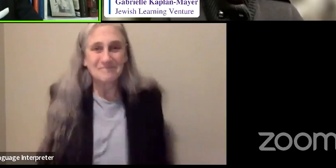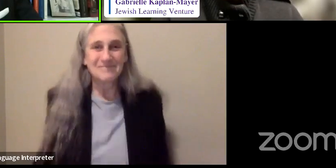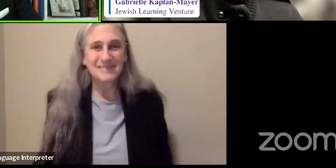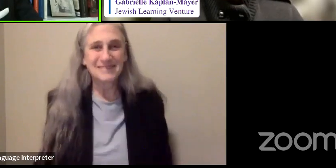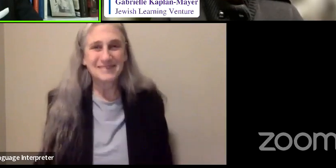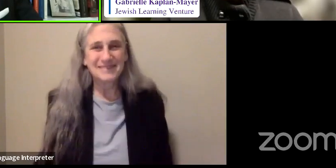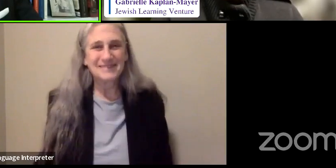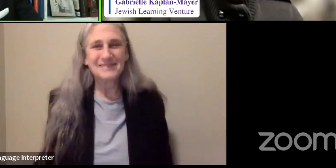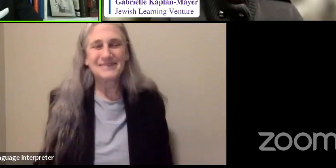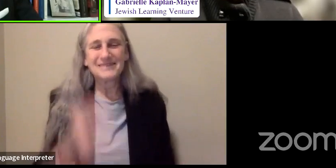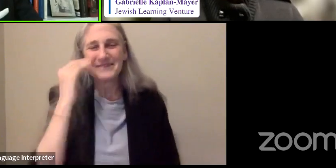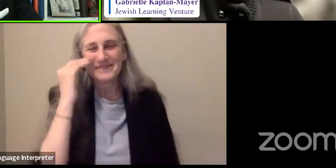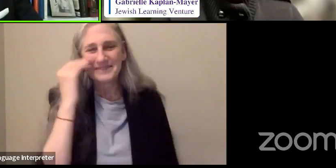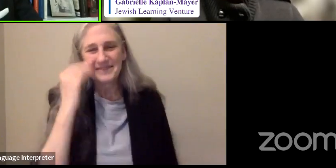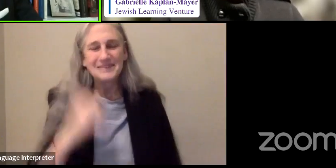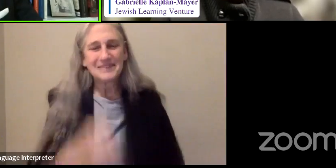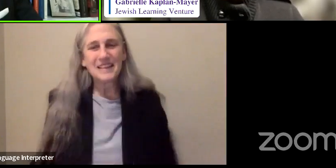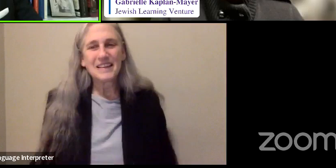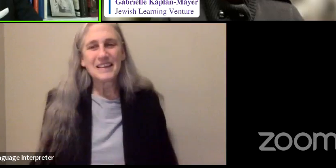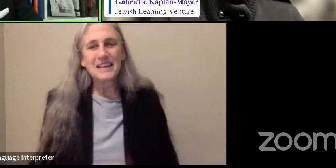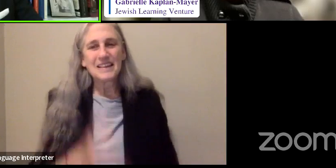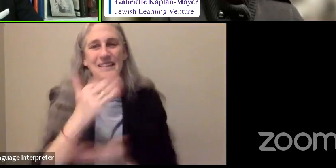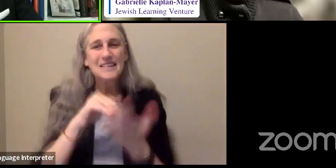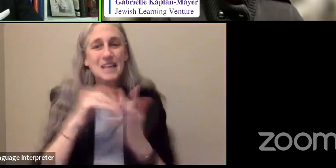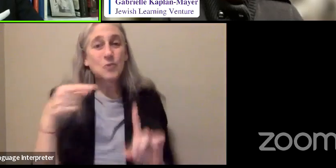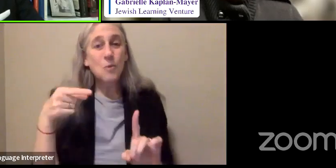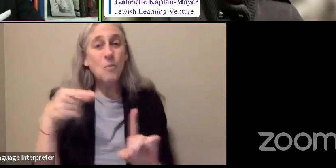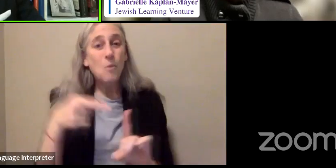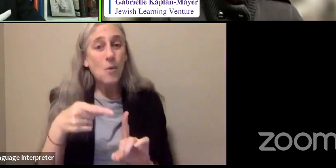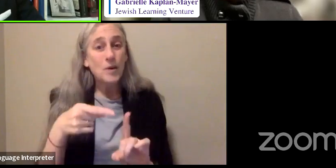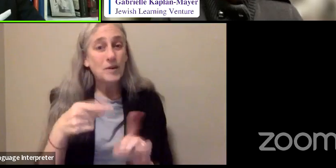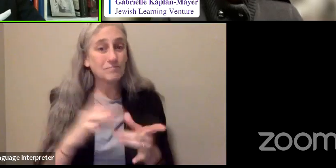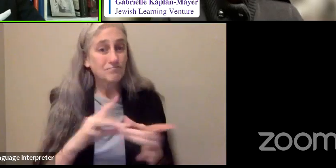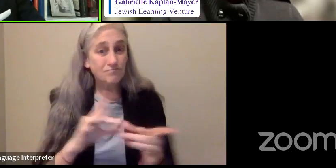Now, the central point I want to make here